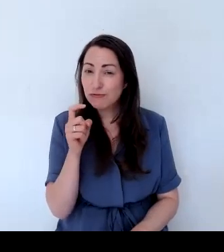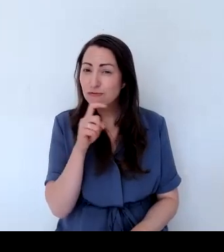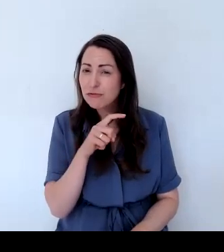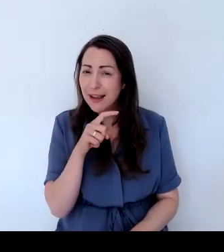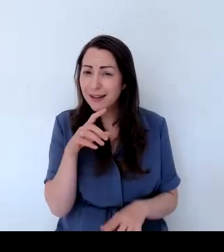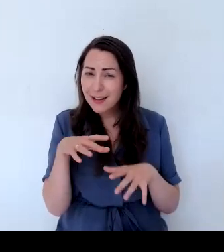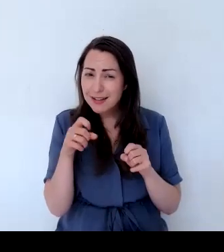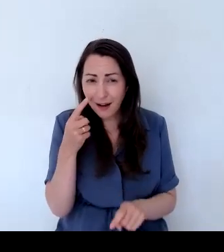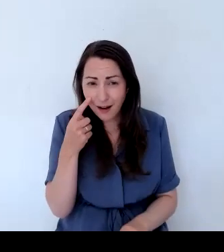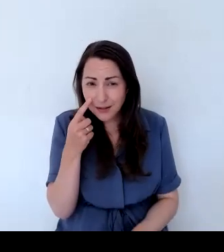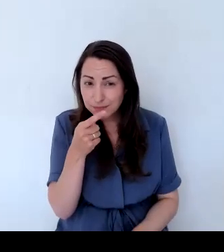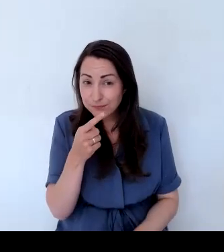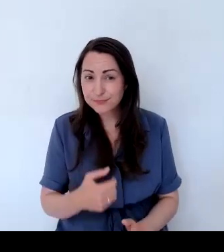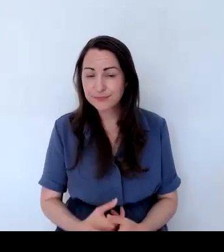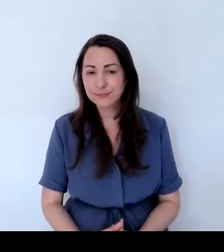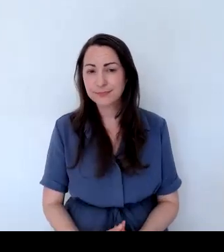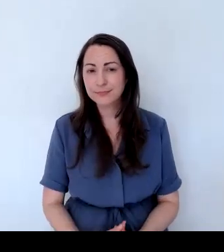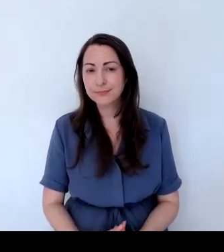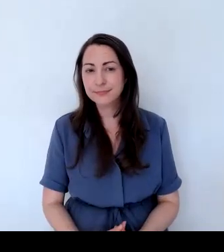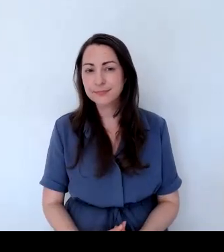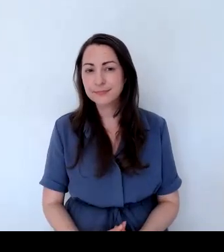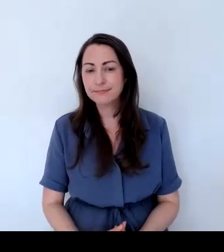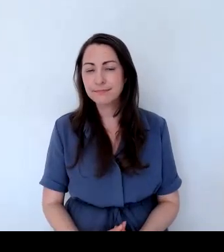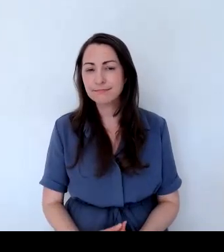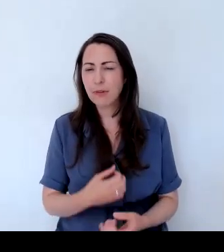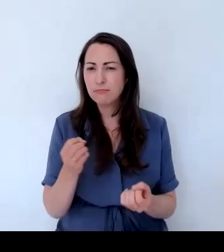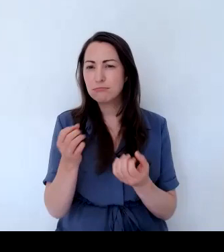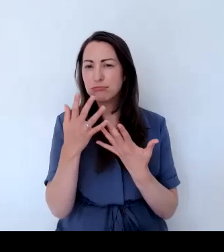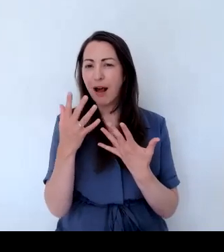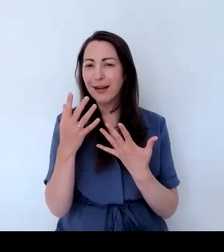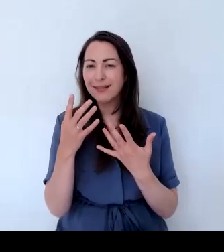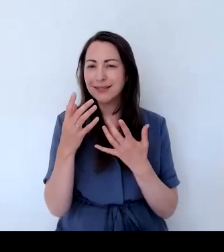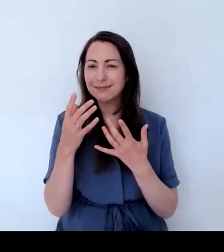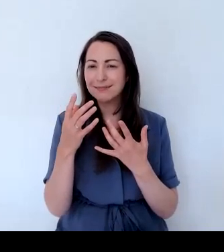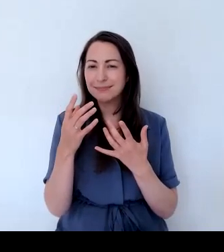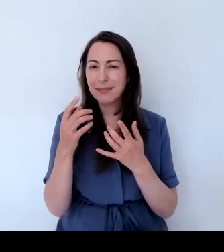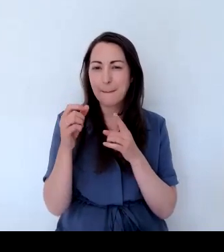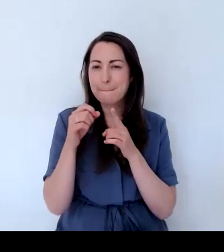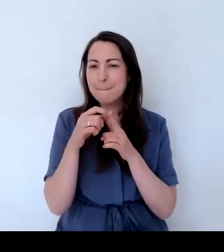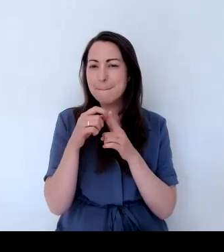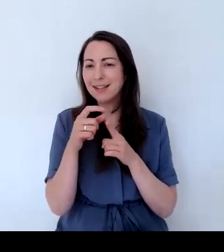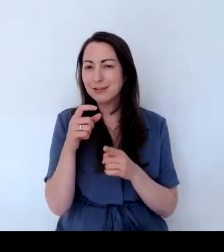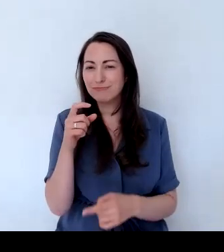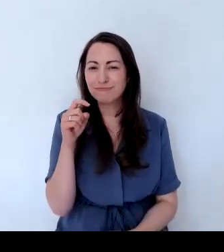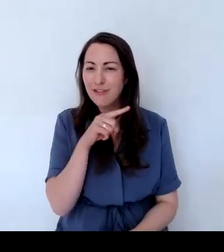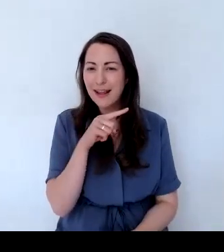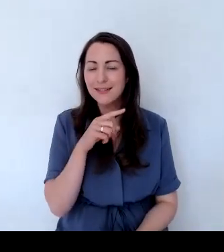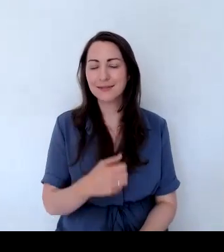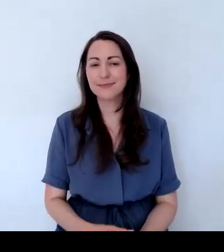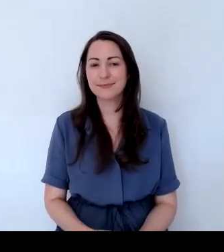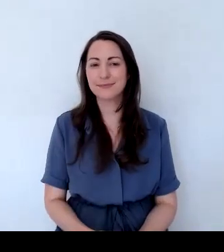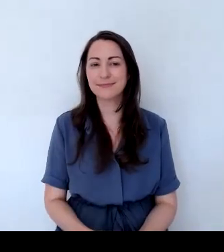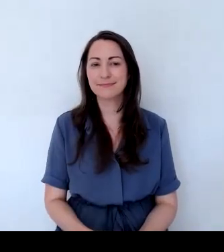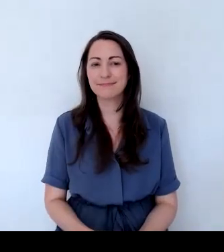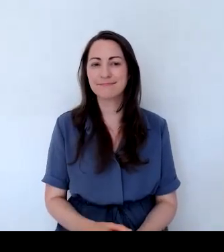You can see it's a sort of bright pinky red, really. And it will just burst out into beautiful, almost cerise.